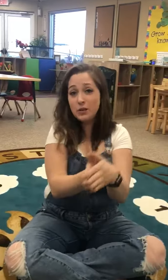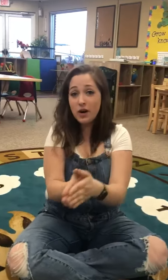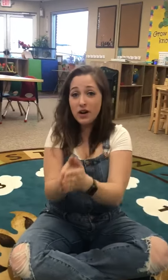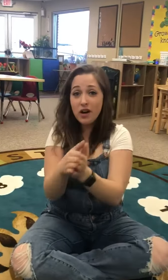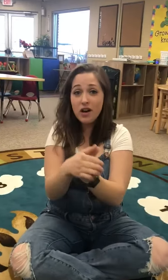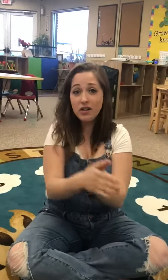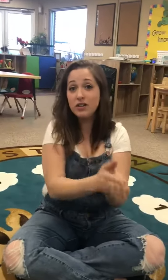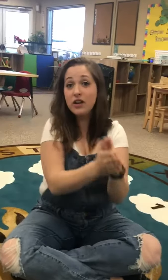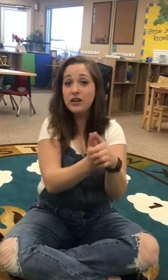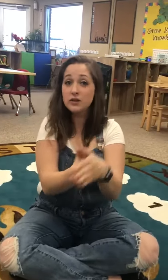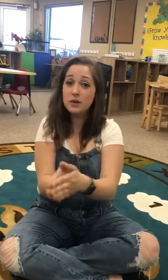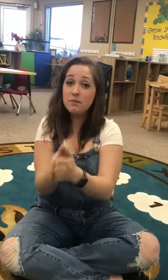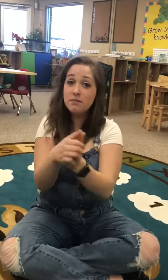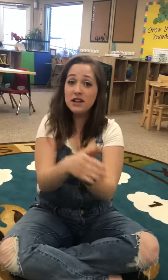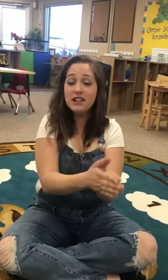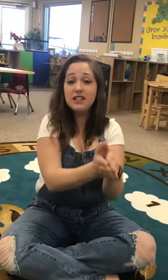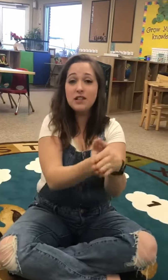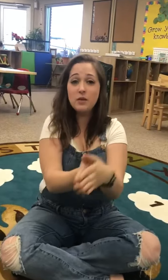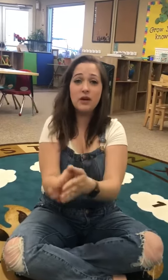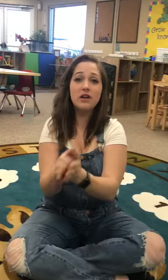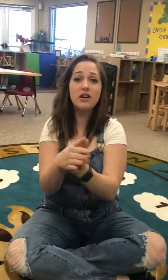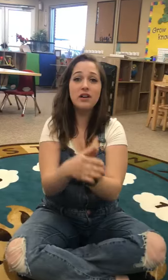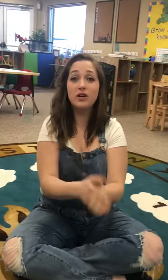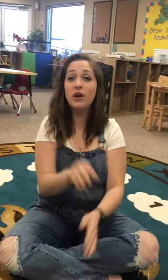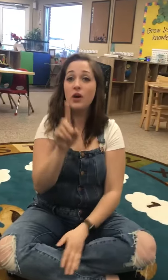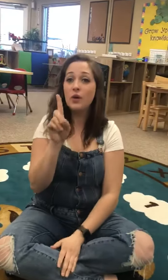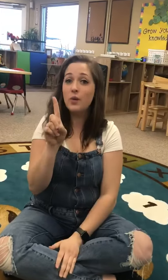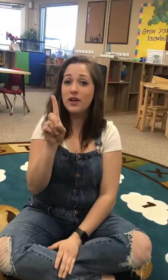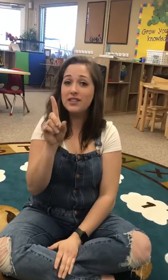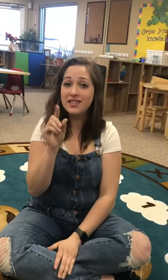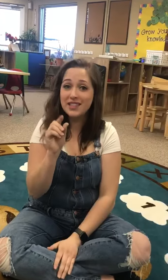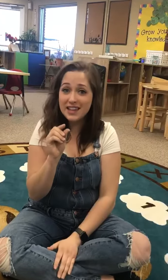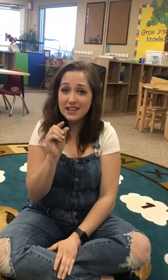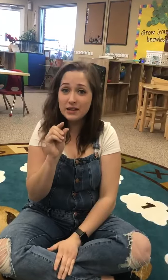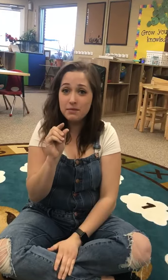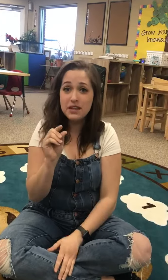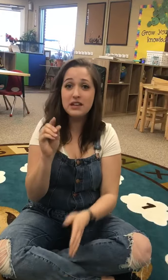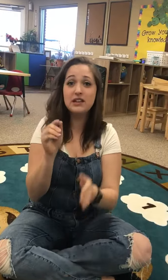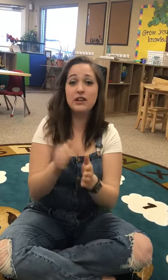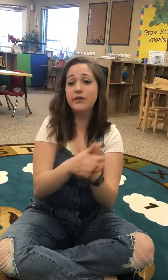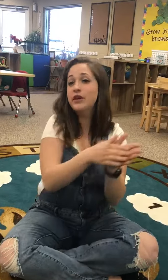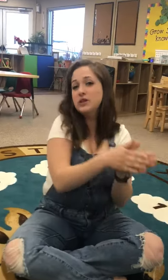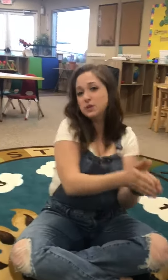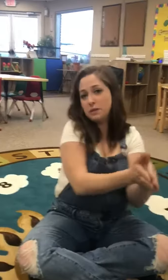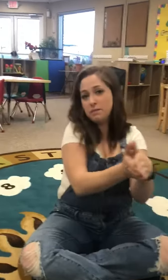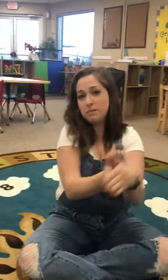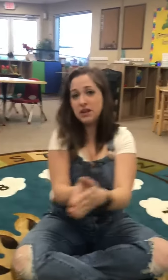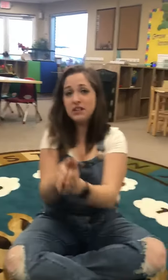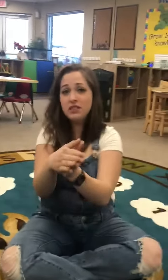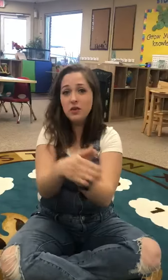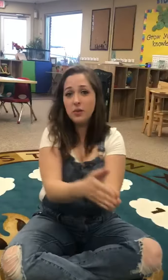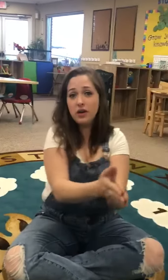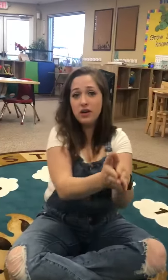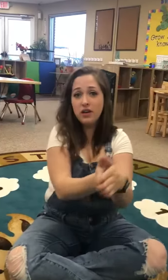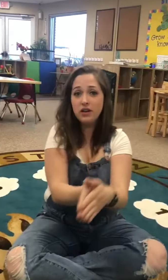water, swimming in the water. One little minnow swimming in the water.